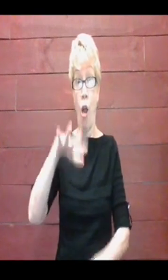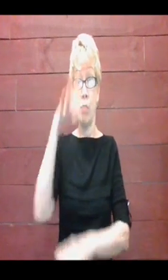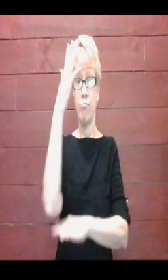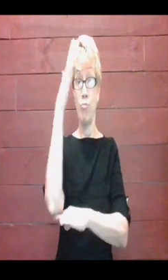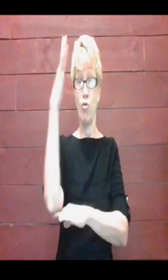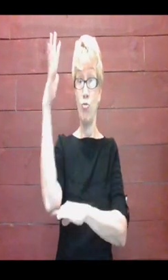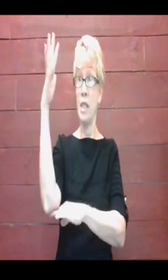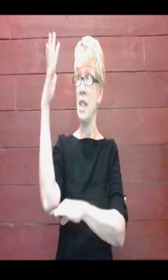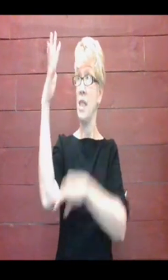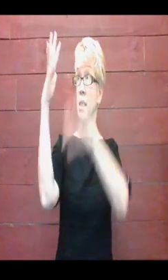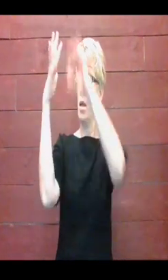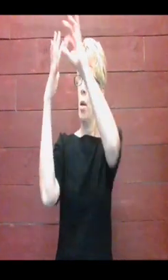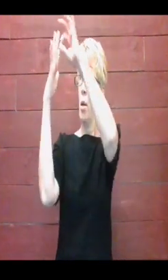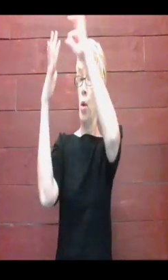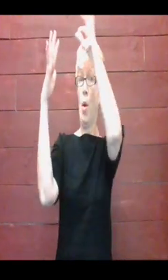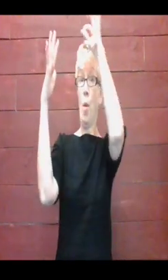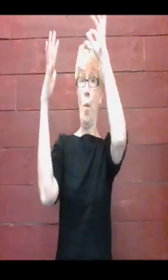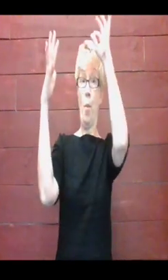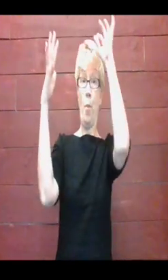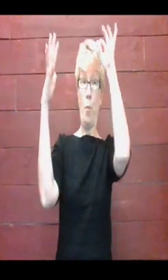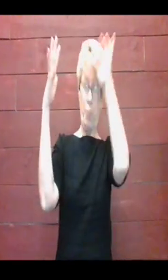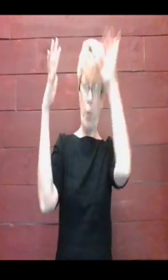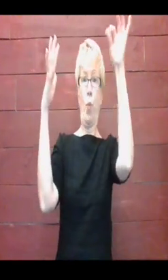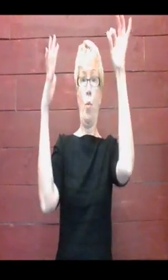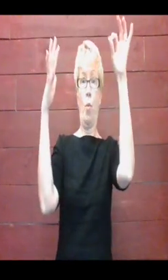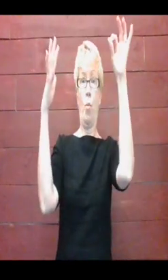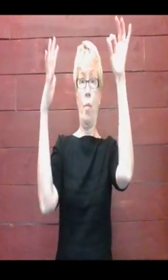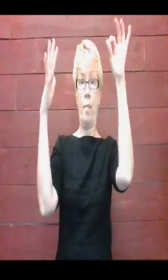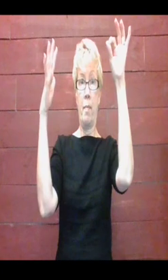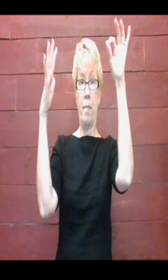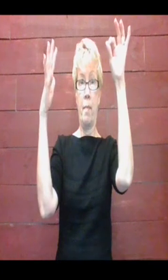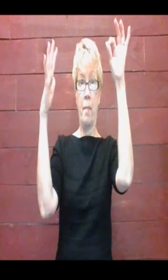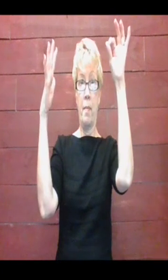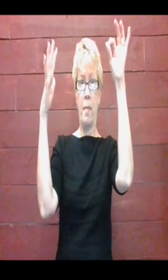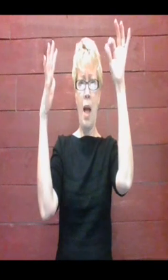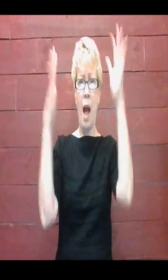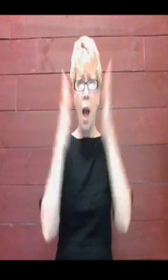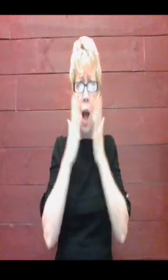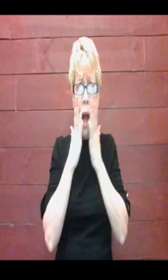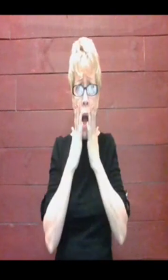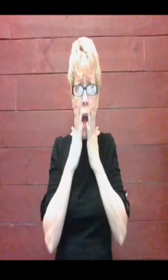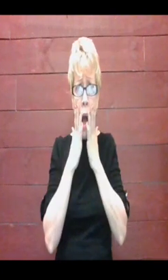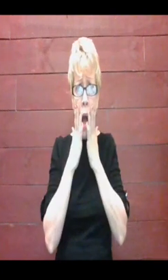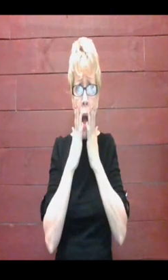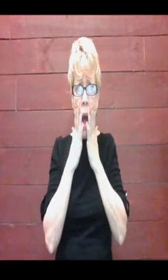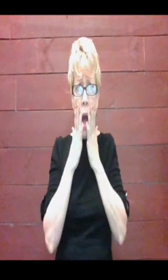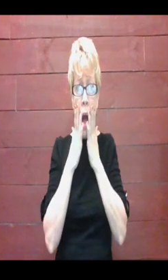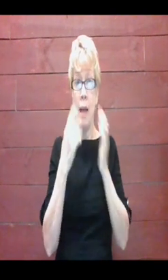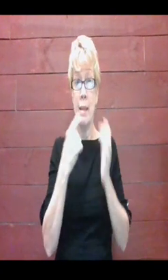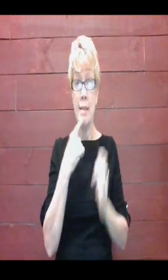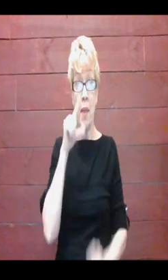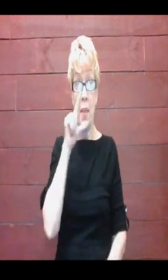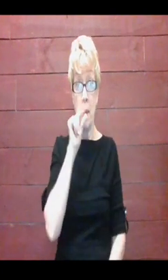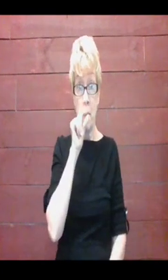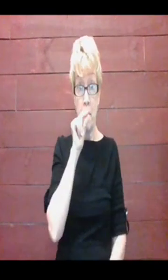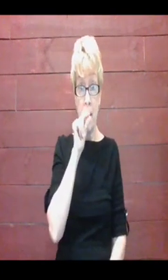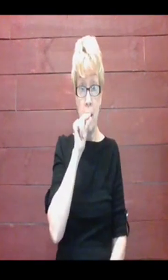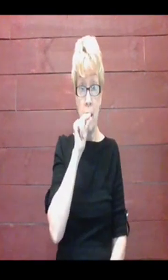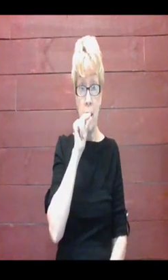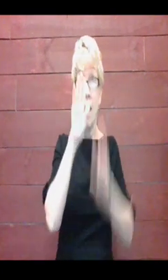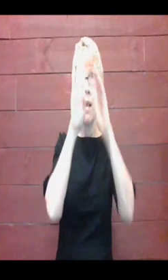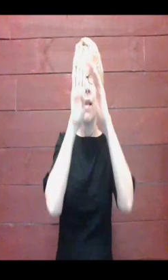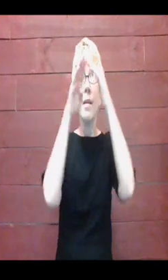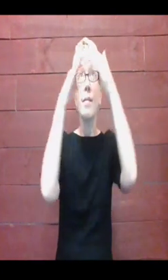fell from a tree and hit her on the head. Whack! Goodness gracious me, said Henny Penny.